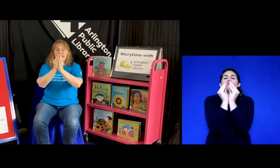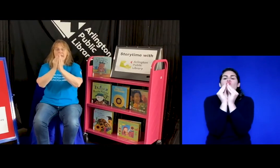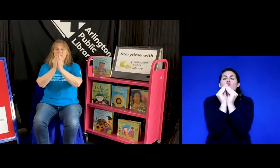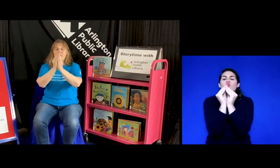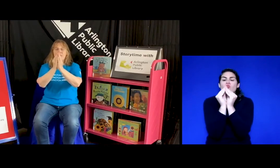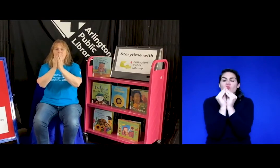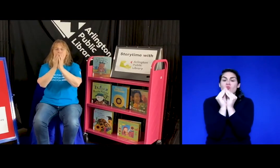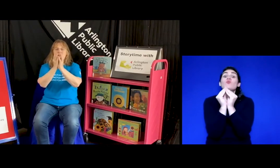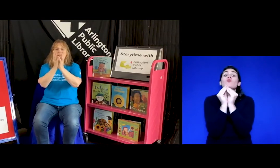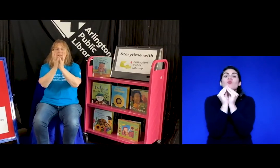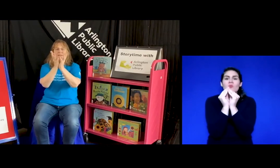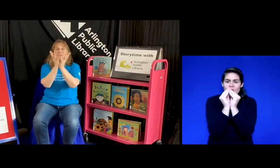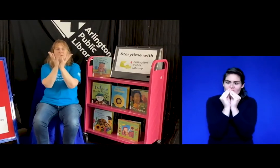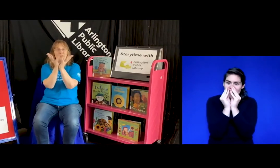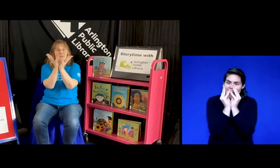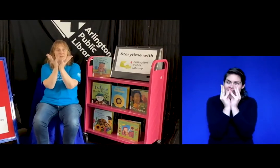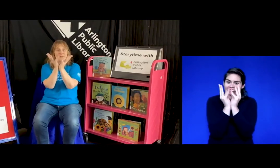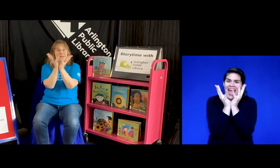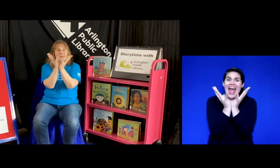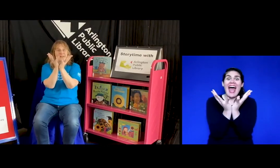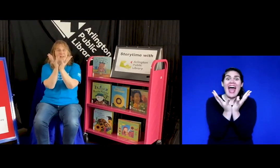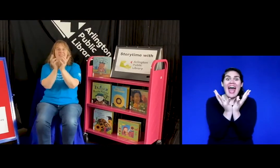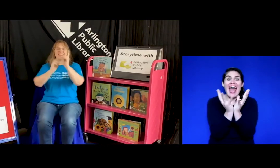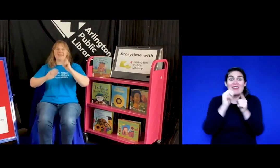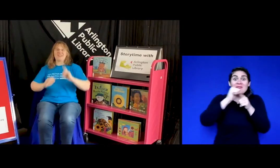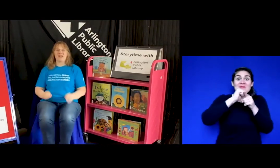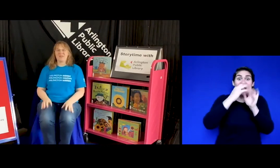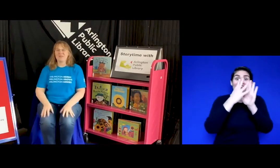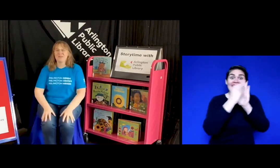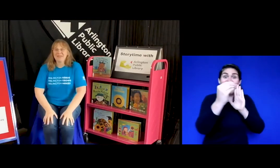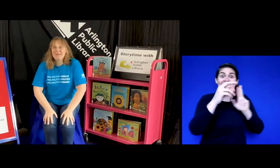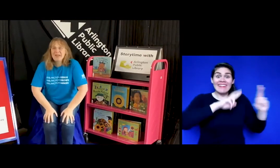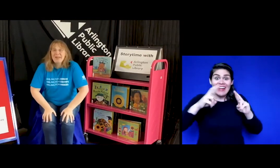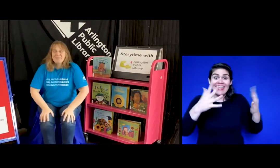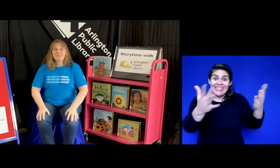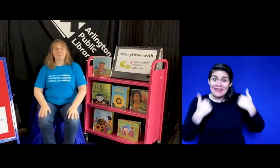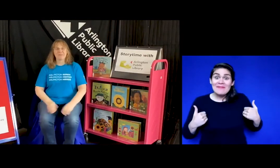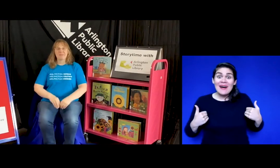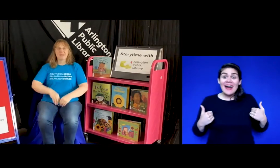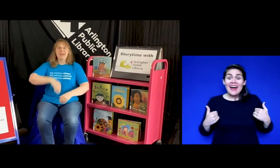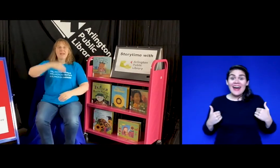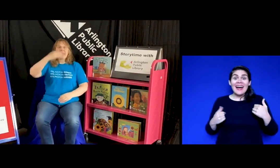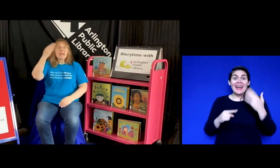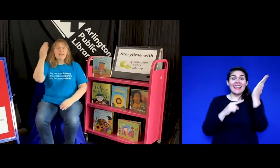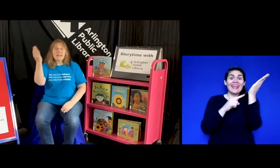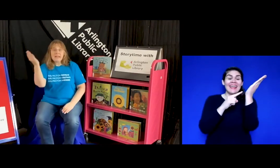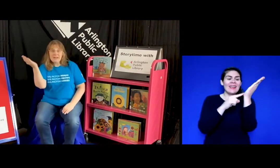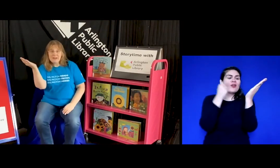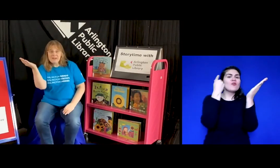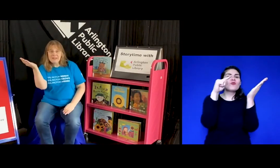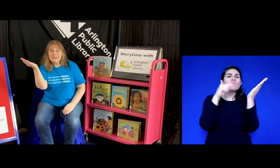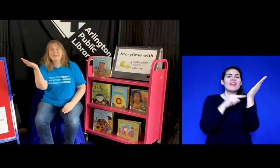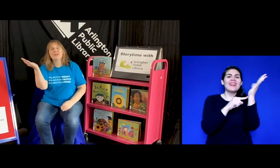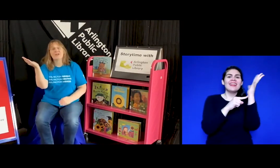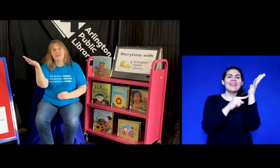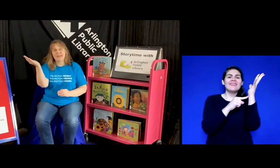and we watch it bloom okay so let's try it one more time ready here is a green